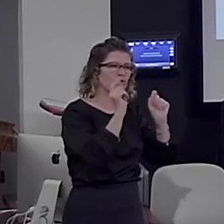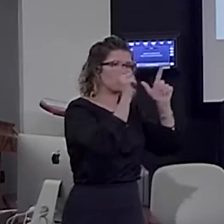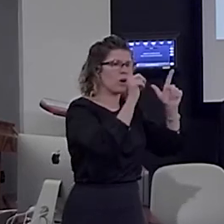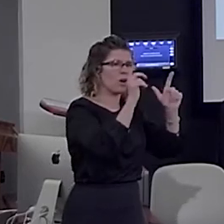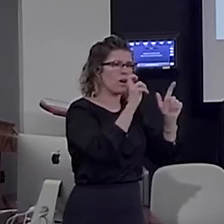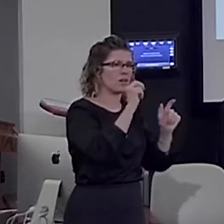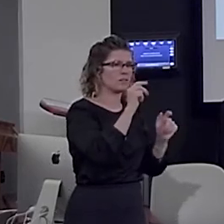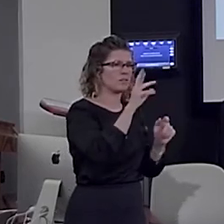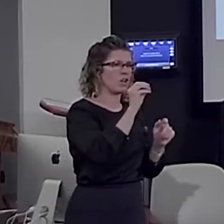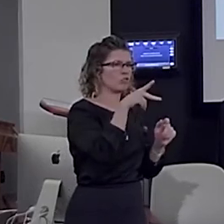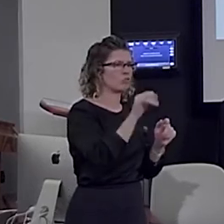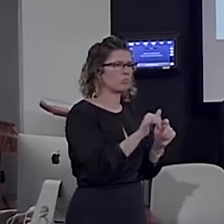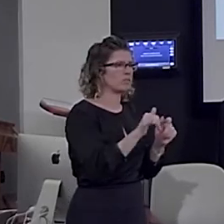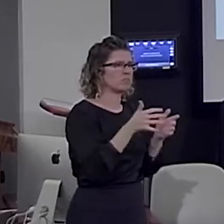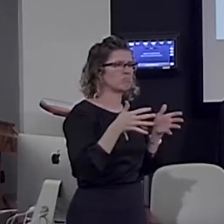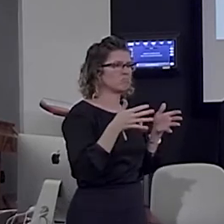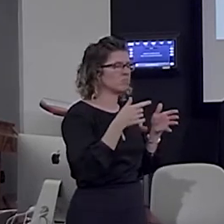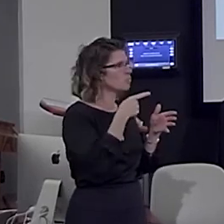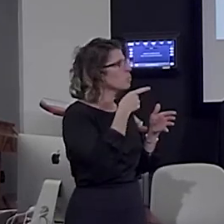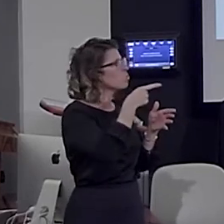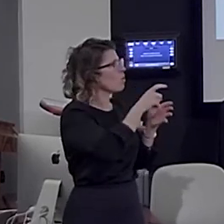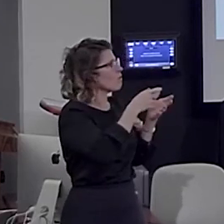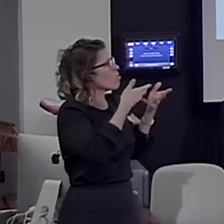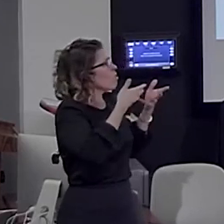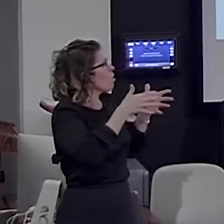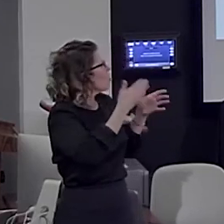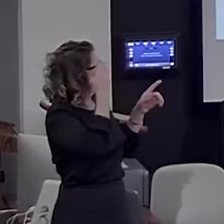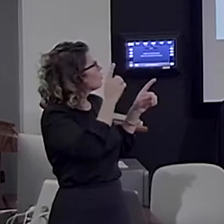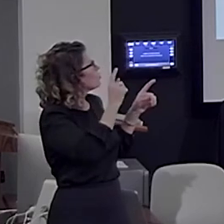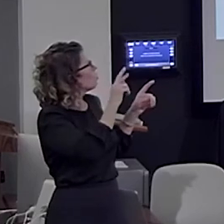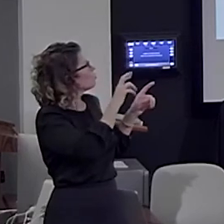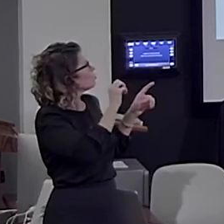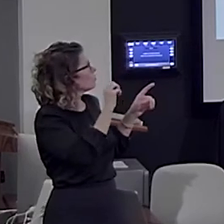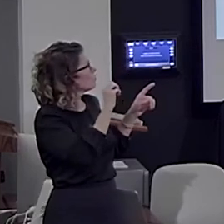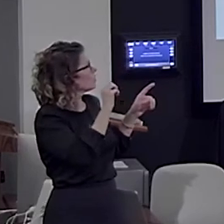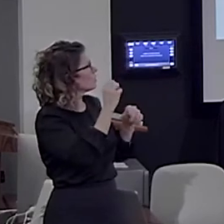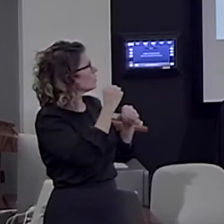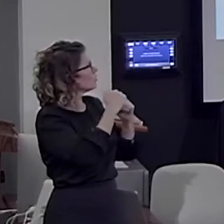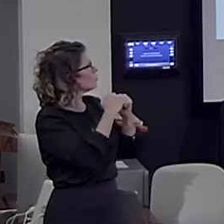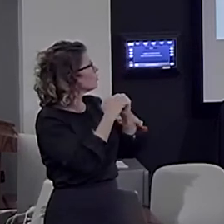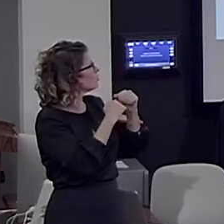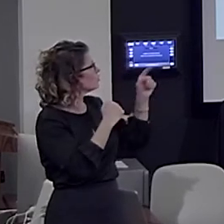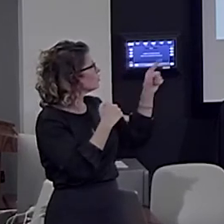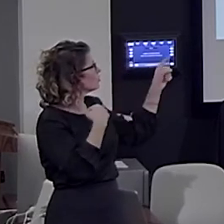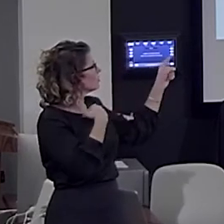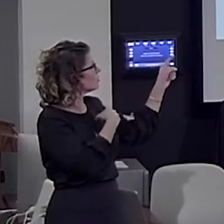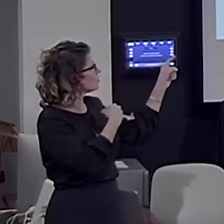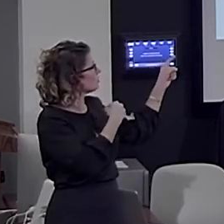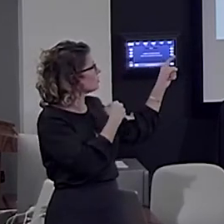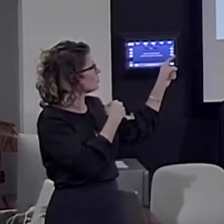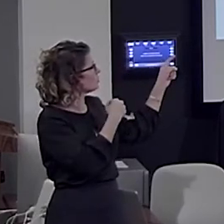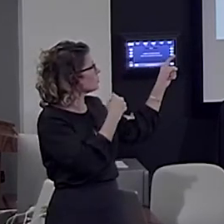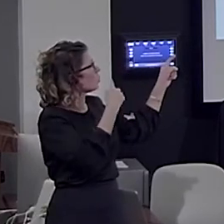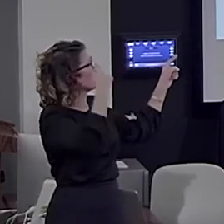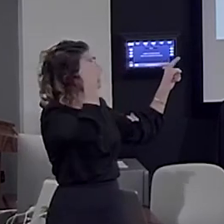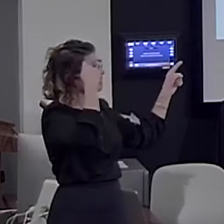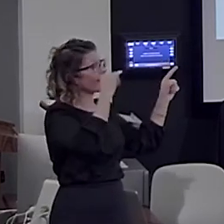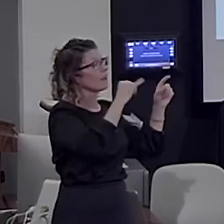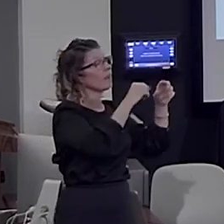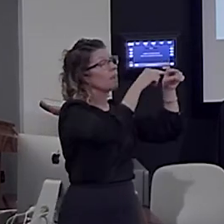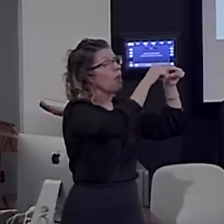You really require tree structures to account for this model. So, we found that there is superiority of the open nodes model over